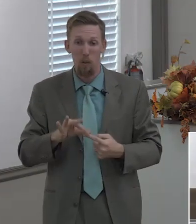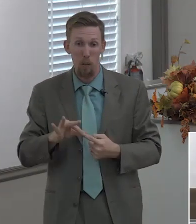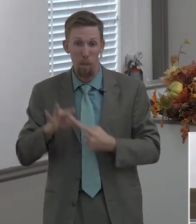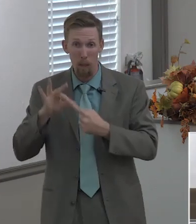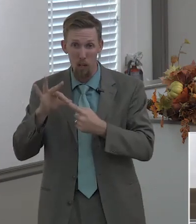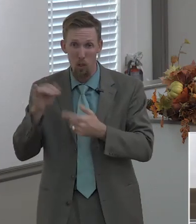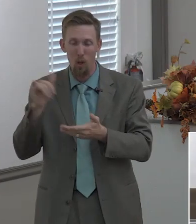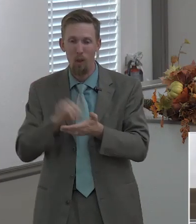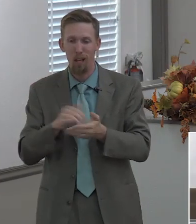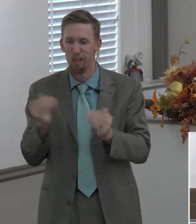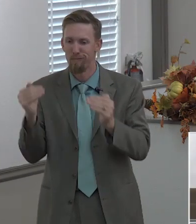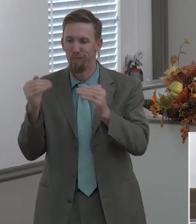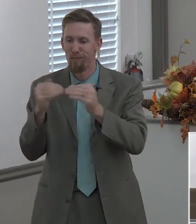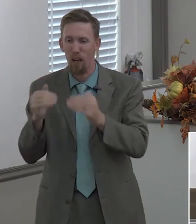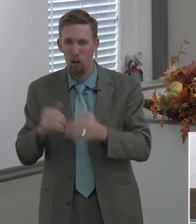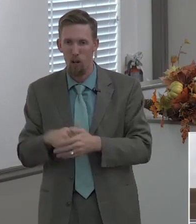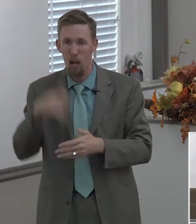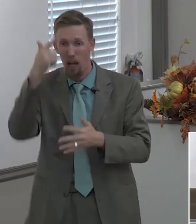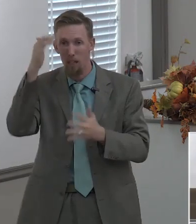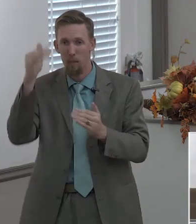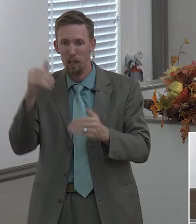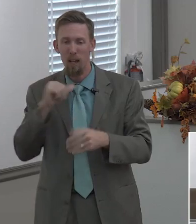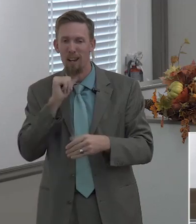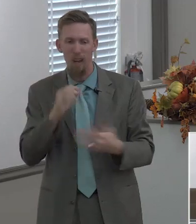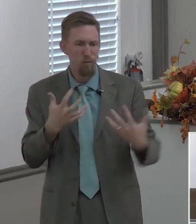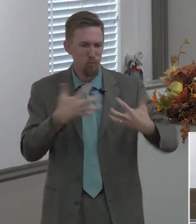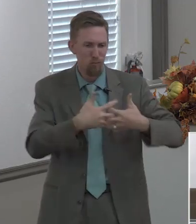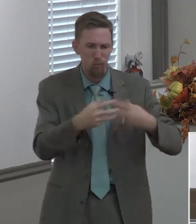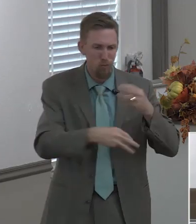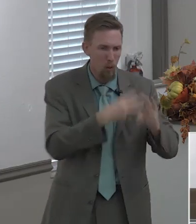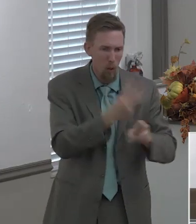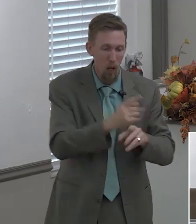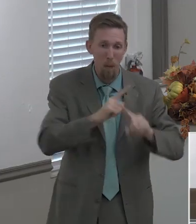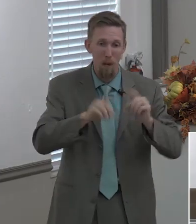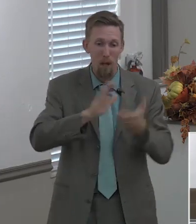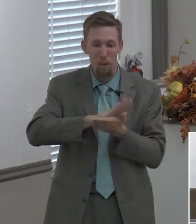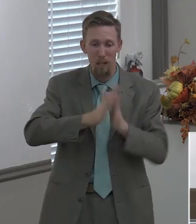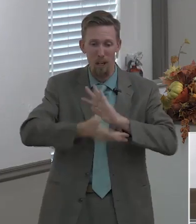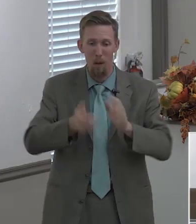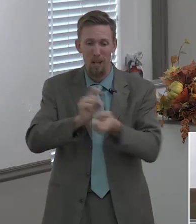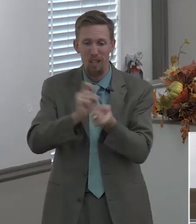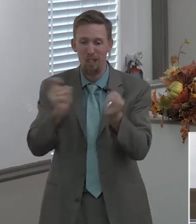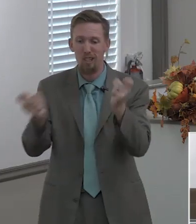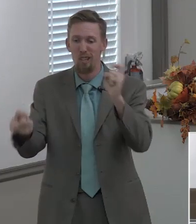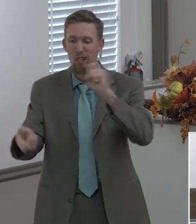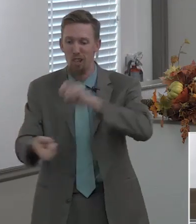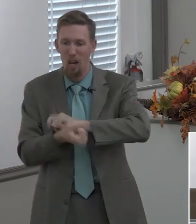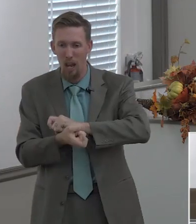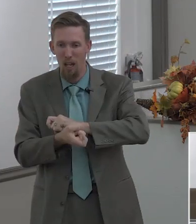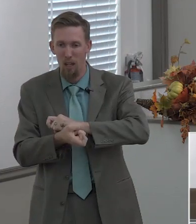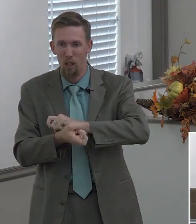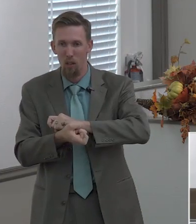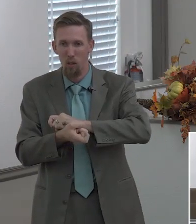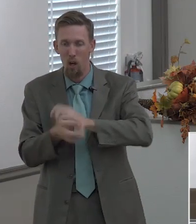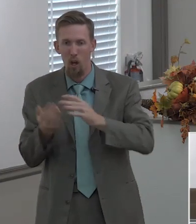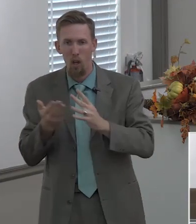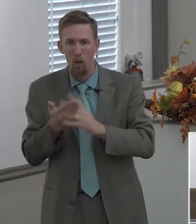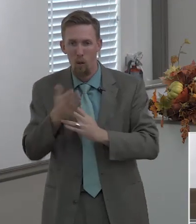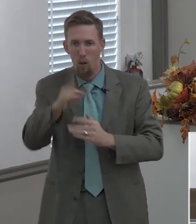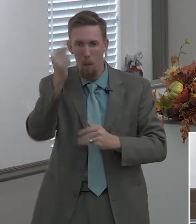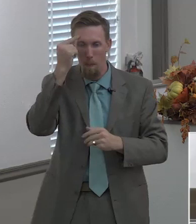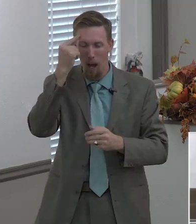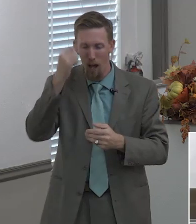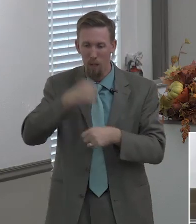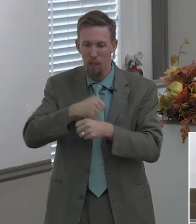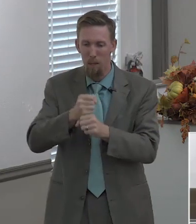that's reasonable service and be not conformed to this world but be ye transformed by the